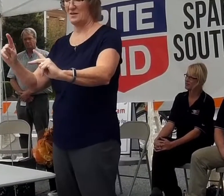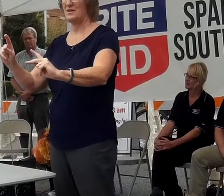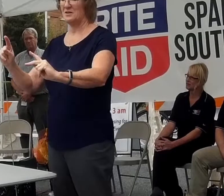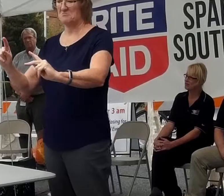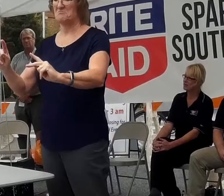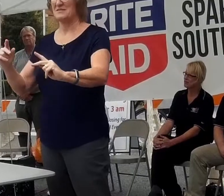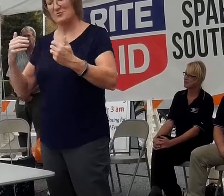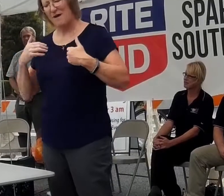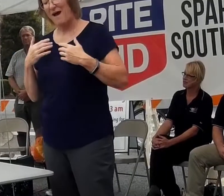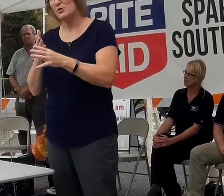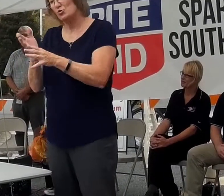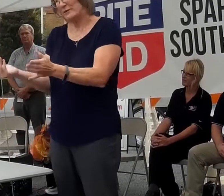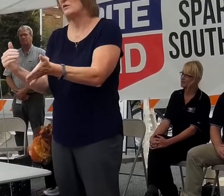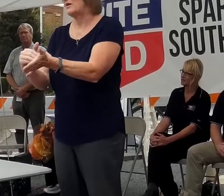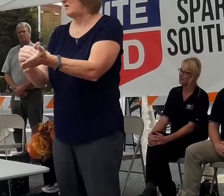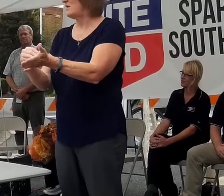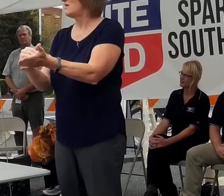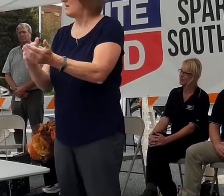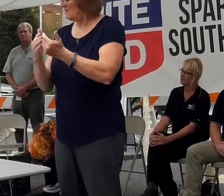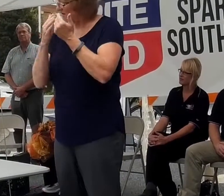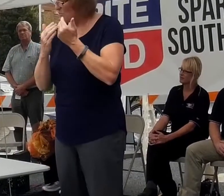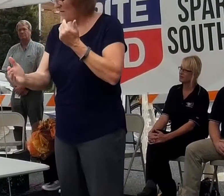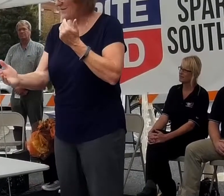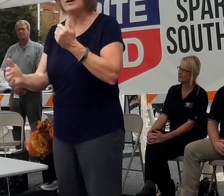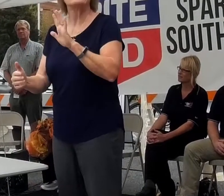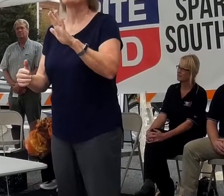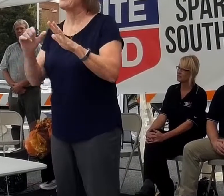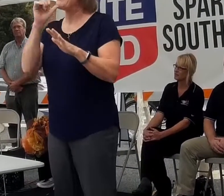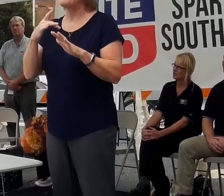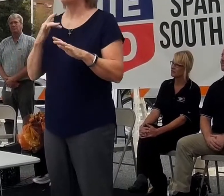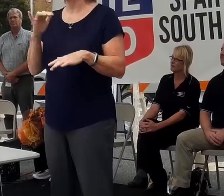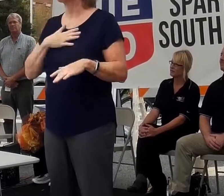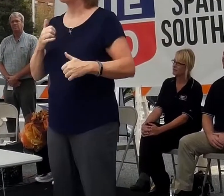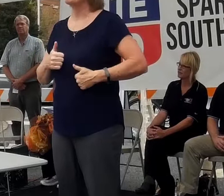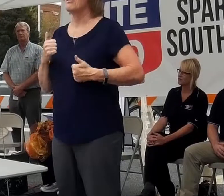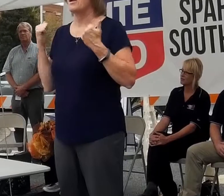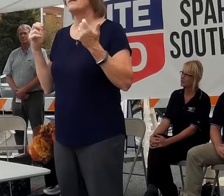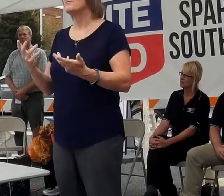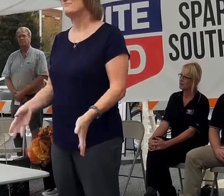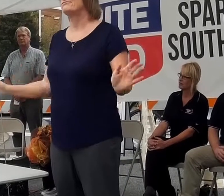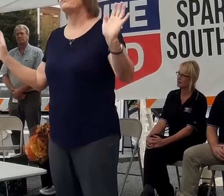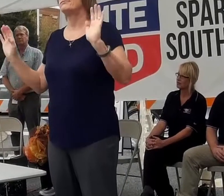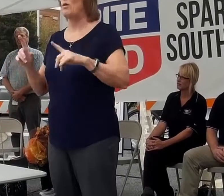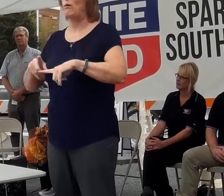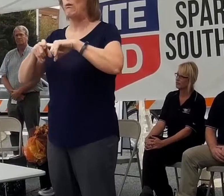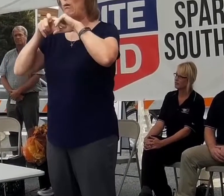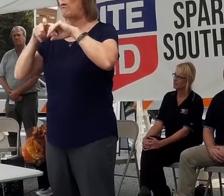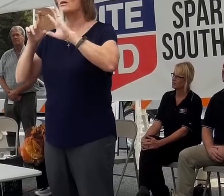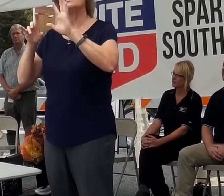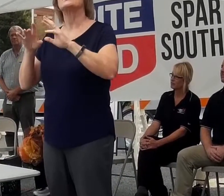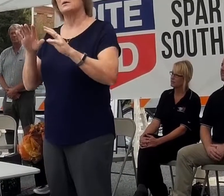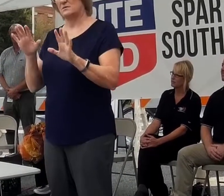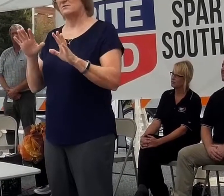have a career, move forward, not feel like my life is on hold or whatever, but